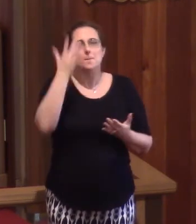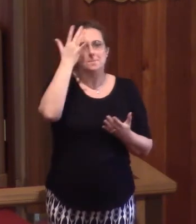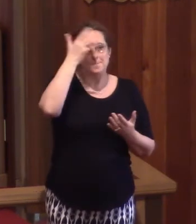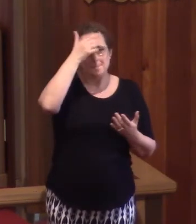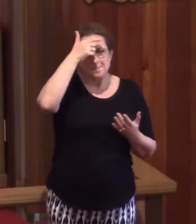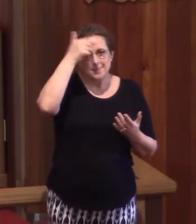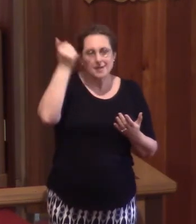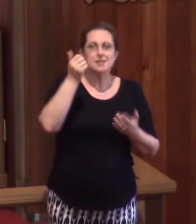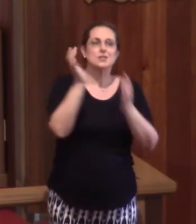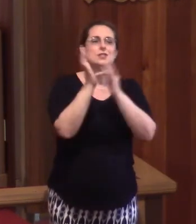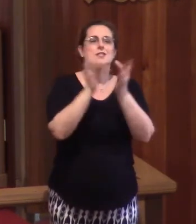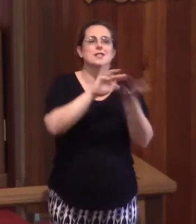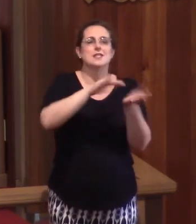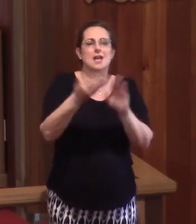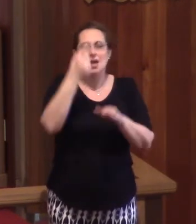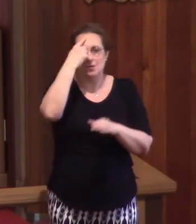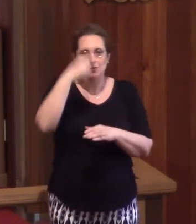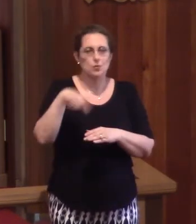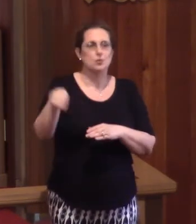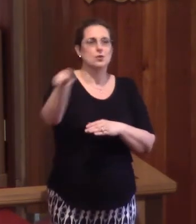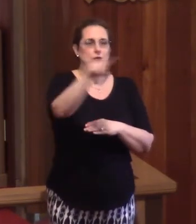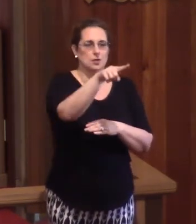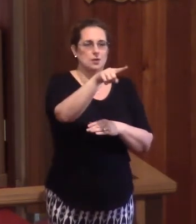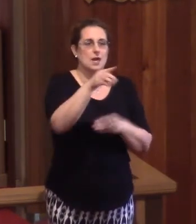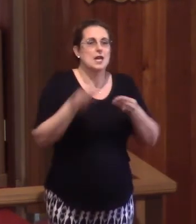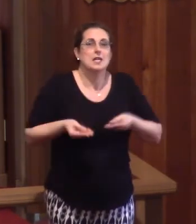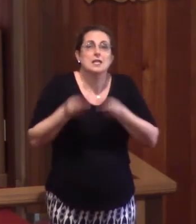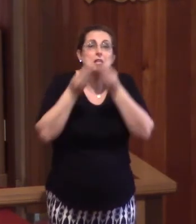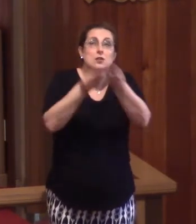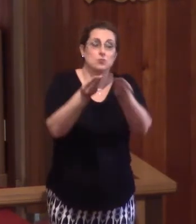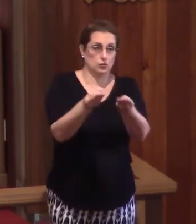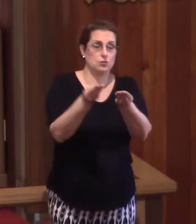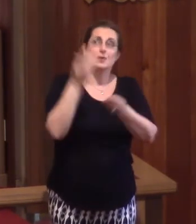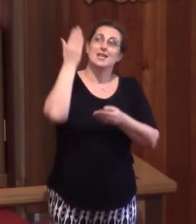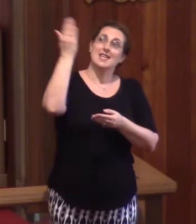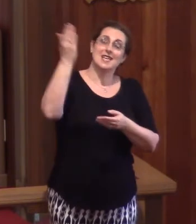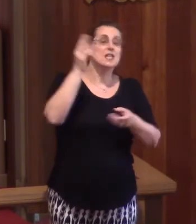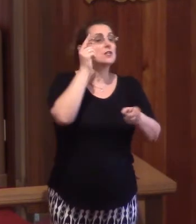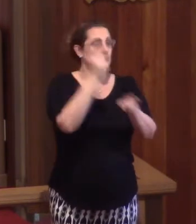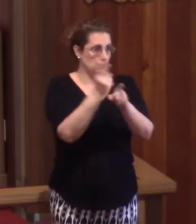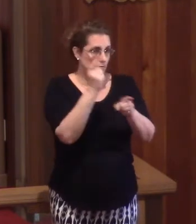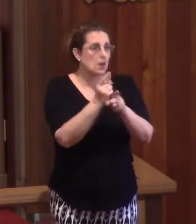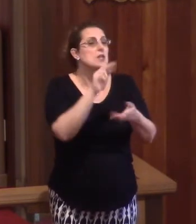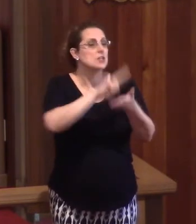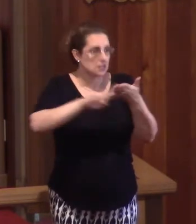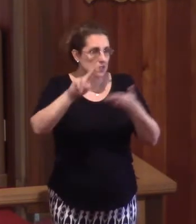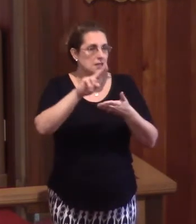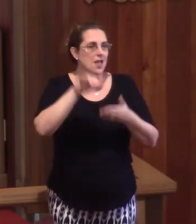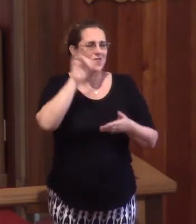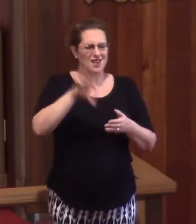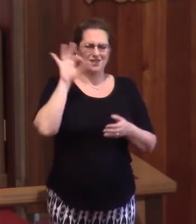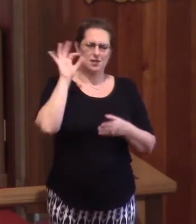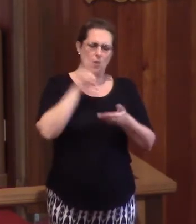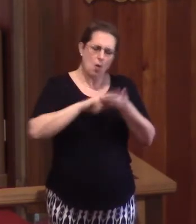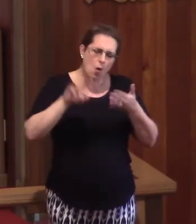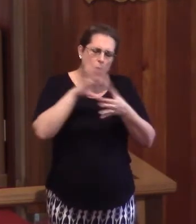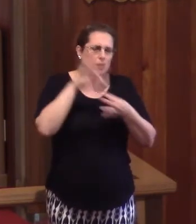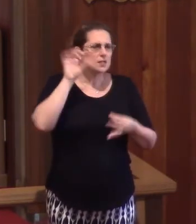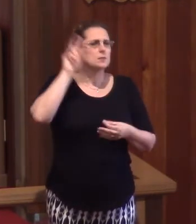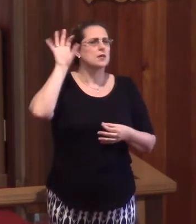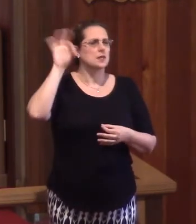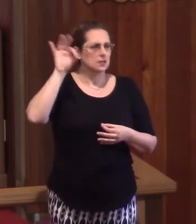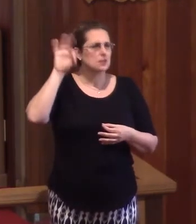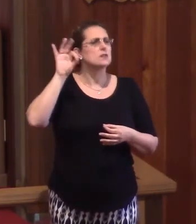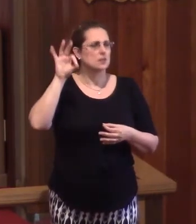Jesus died for you. He credits you his righteousness. This is the Holy Spirit's sermon. Jesus is your